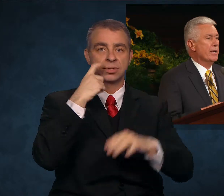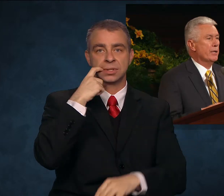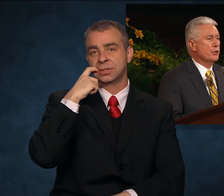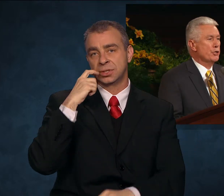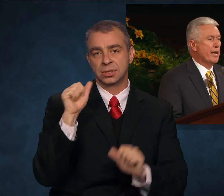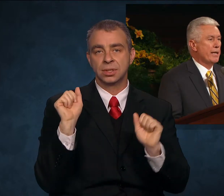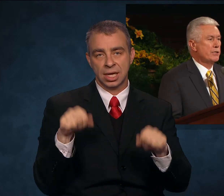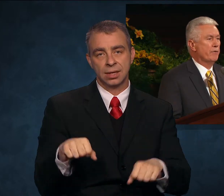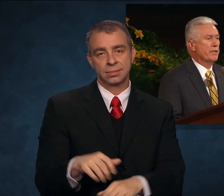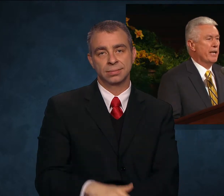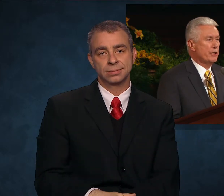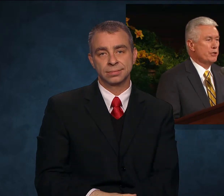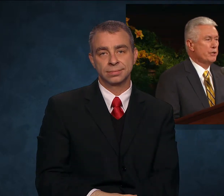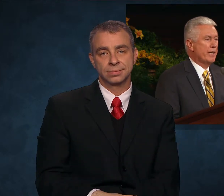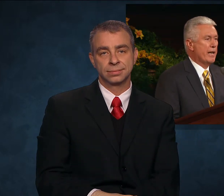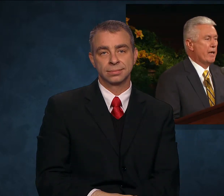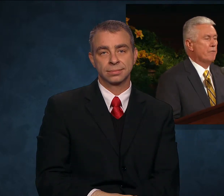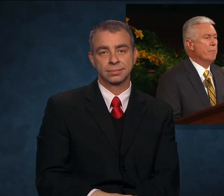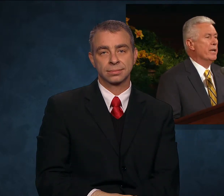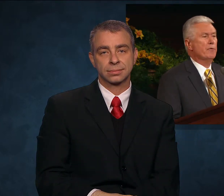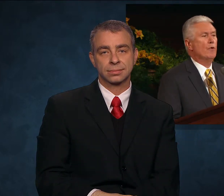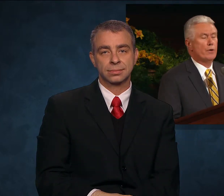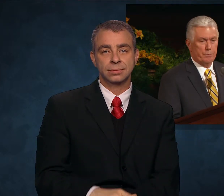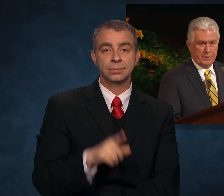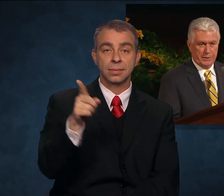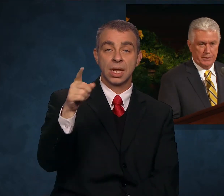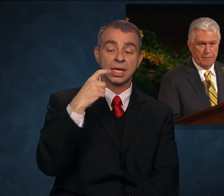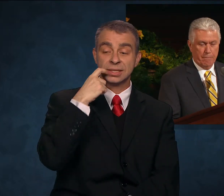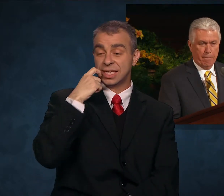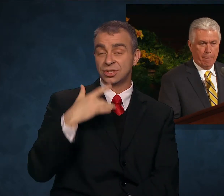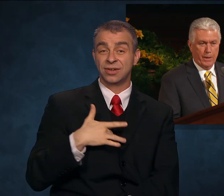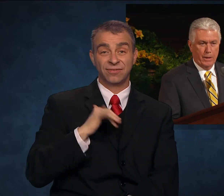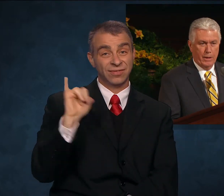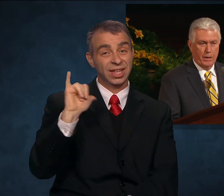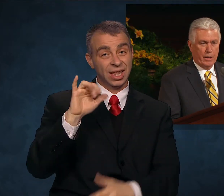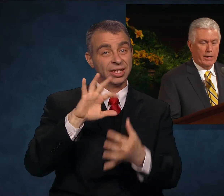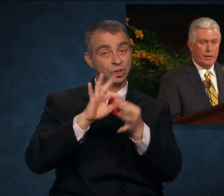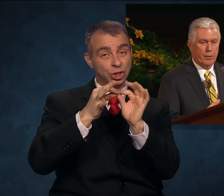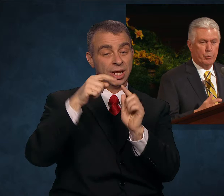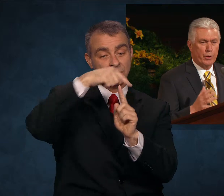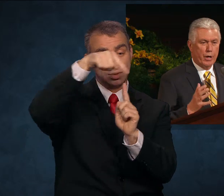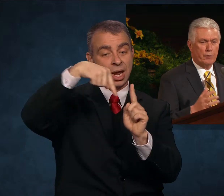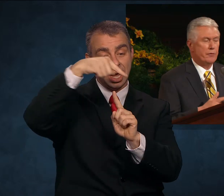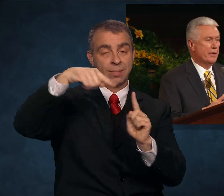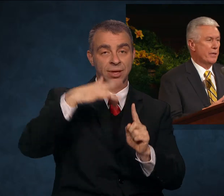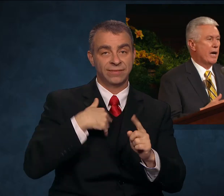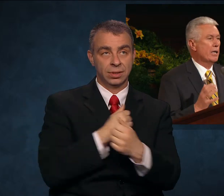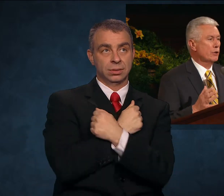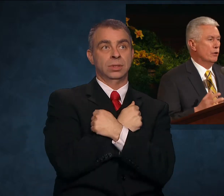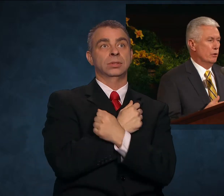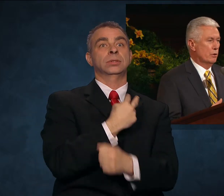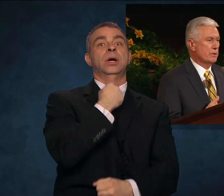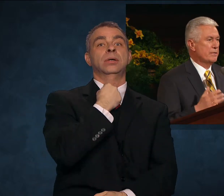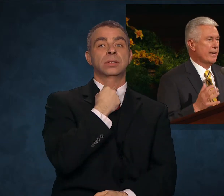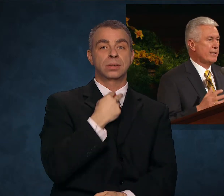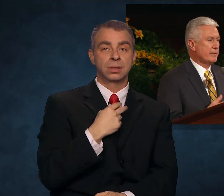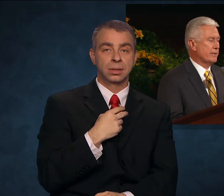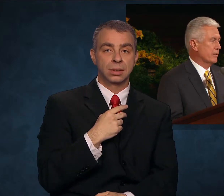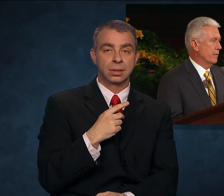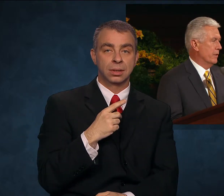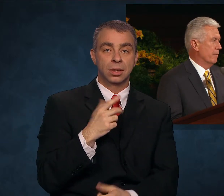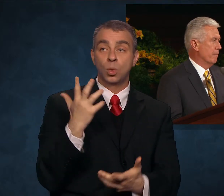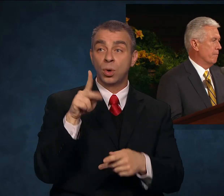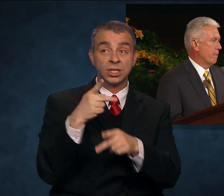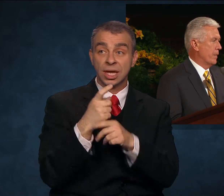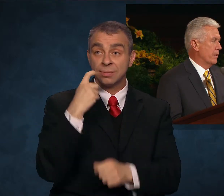binding chains of addiction can have many forms, like pornography, alcohol, sex,